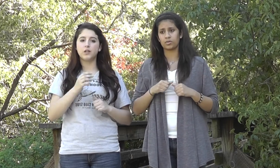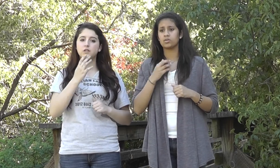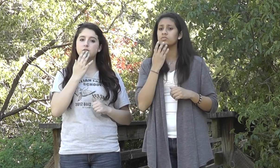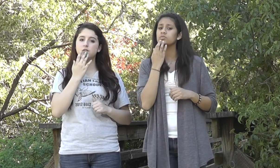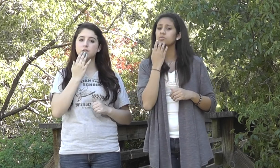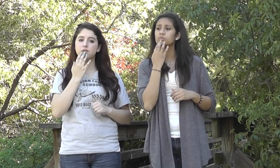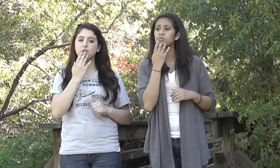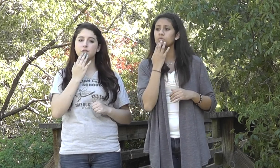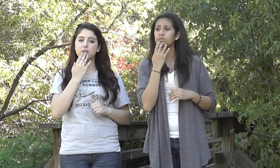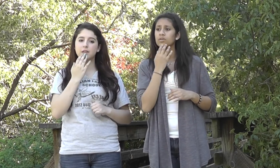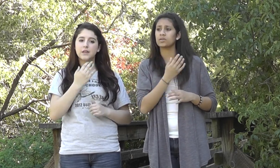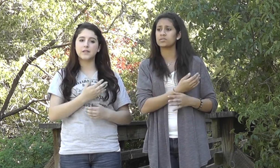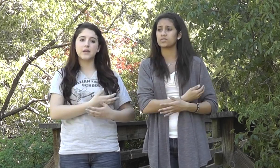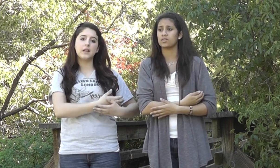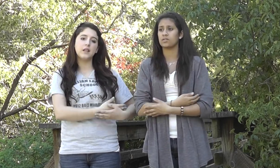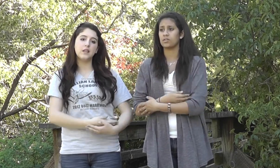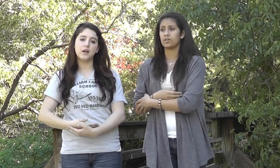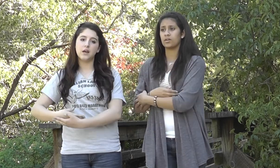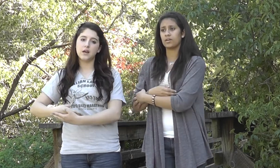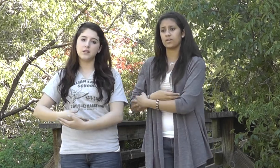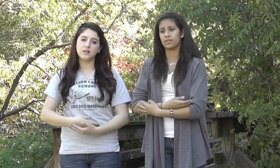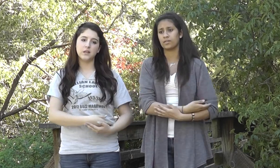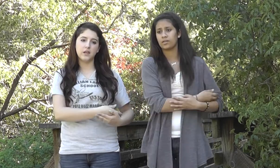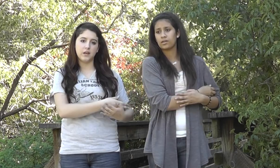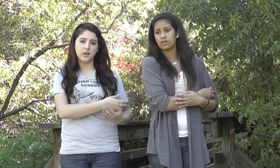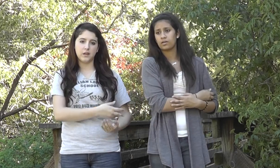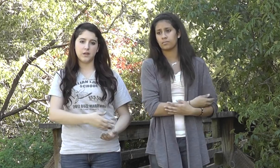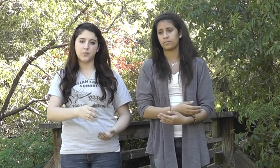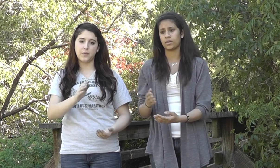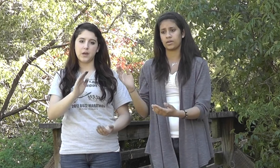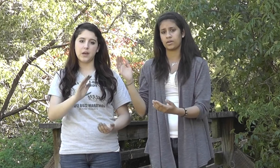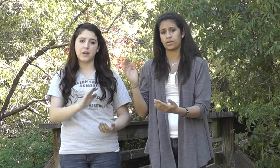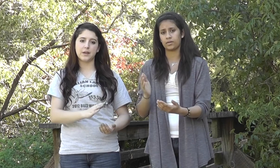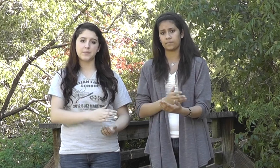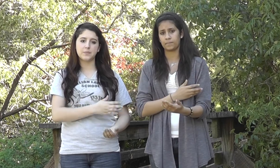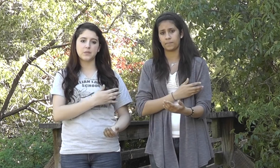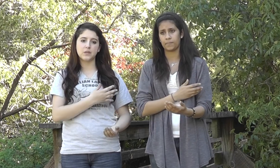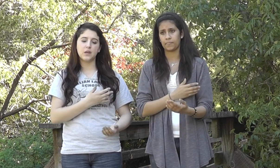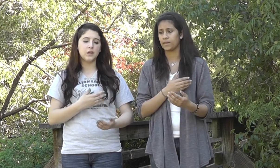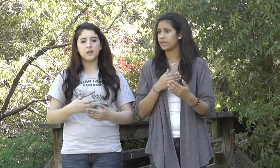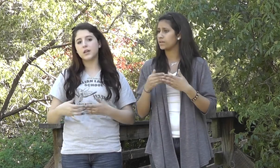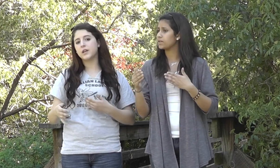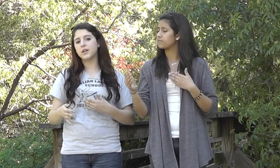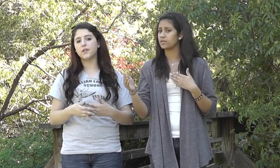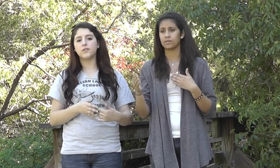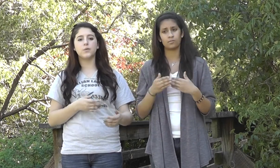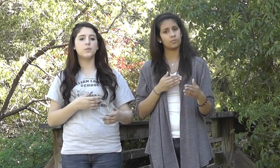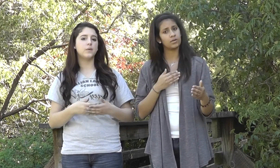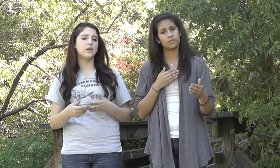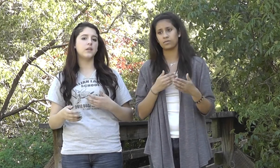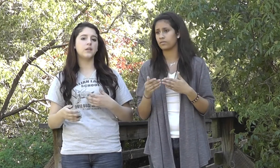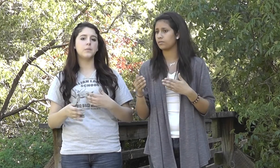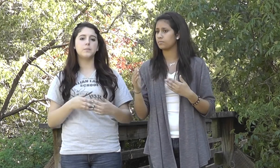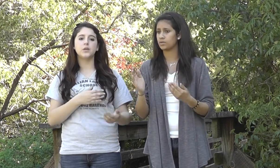to this lullaby Even when the